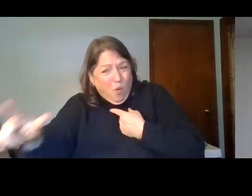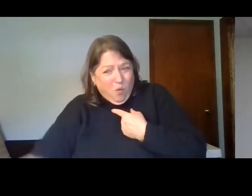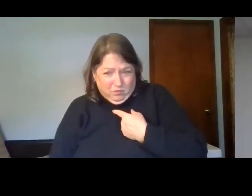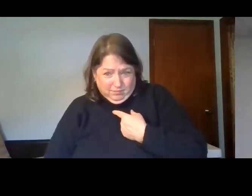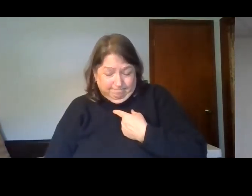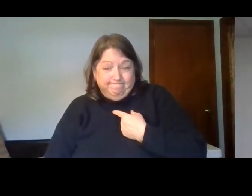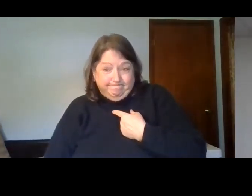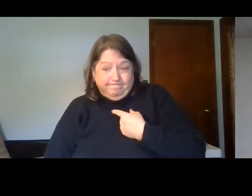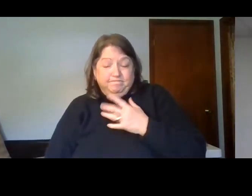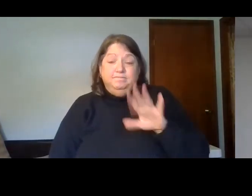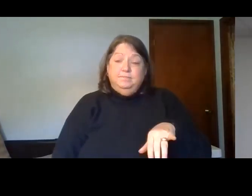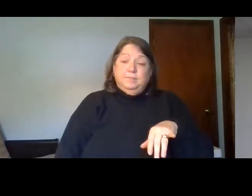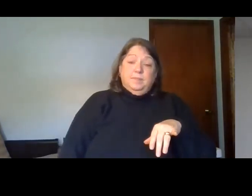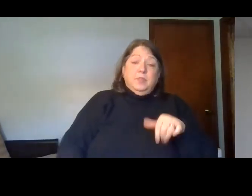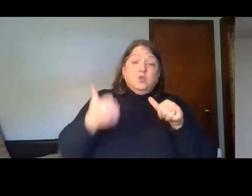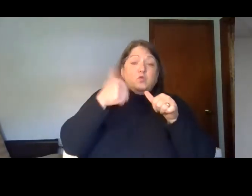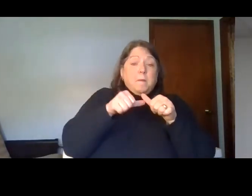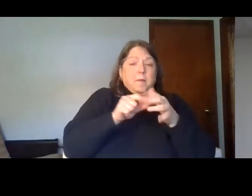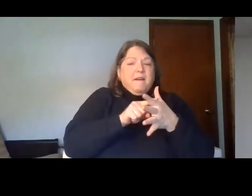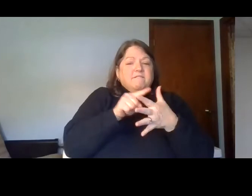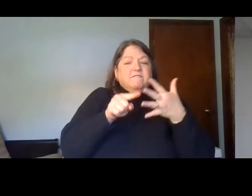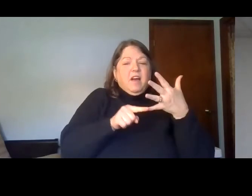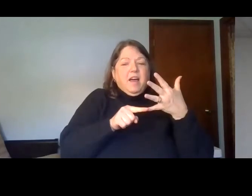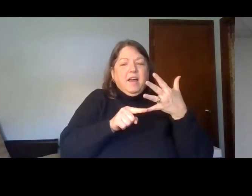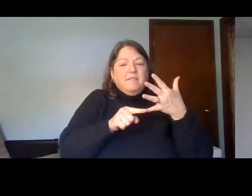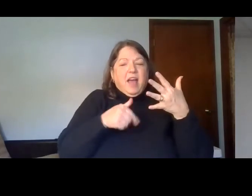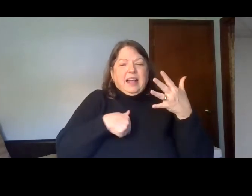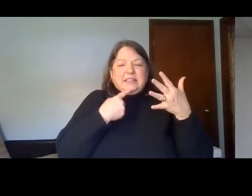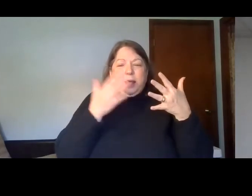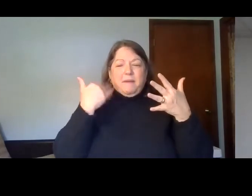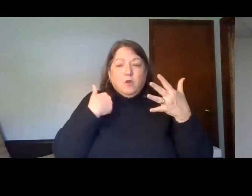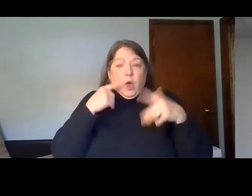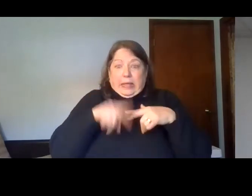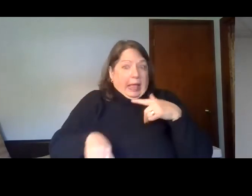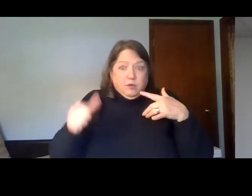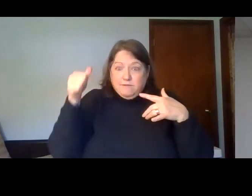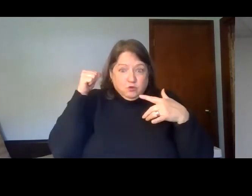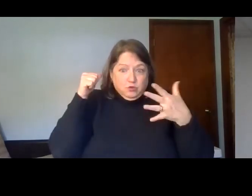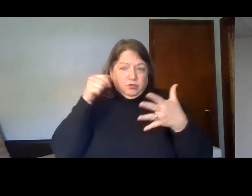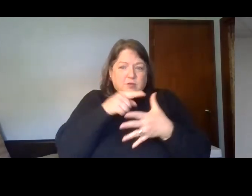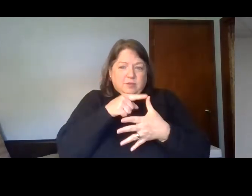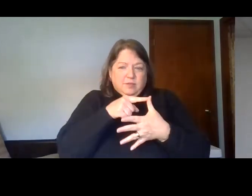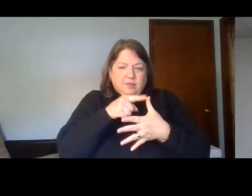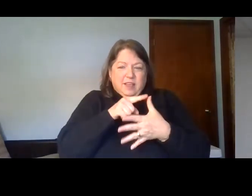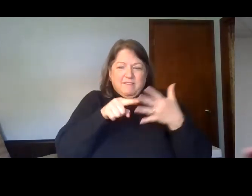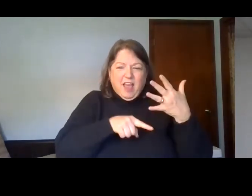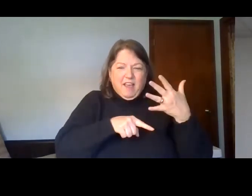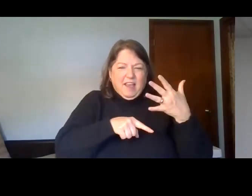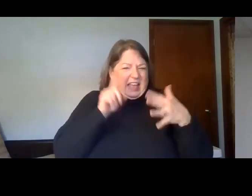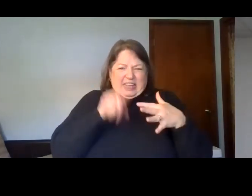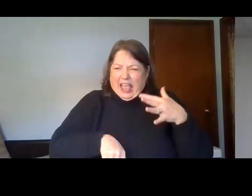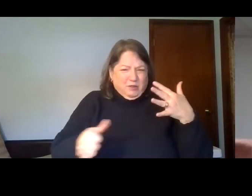all. Now, do you remember the five things I mentioned earlier when we started this message? I spoke about five things that we